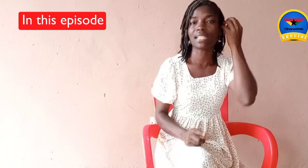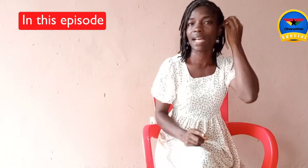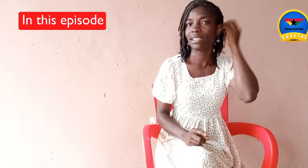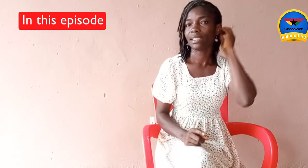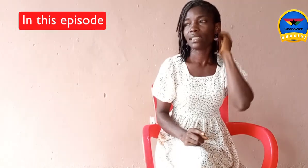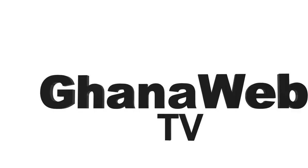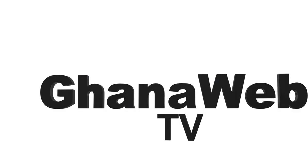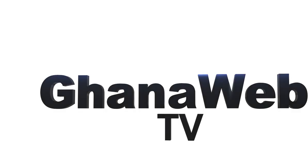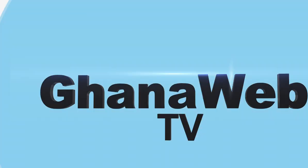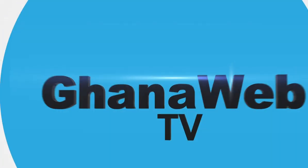understand.